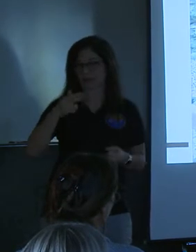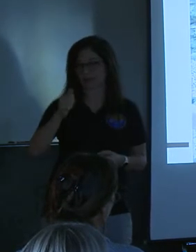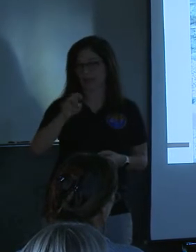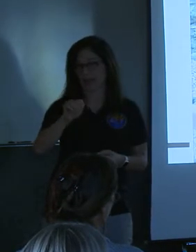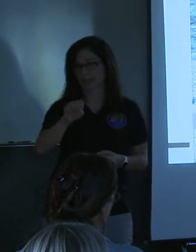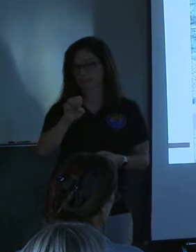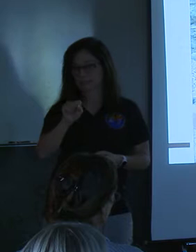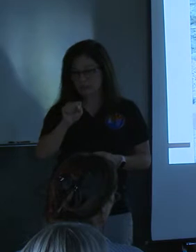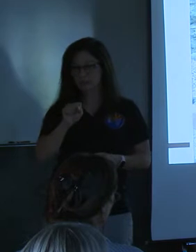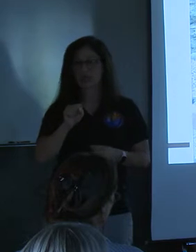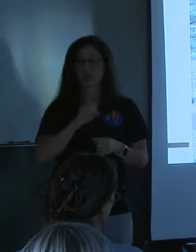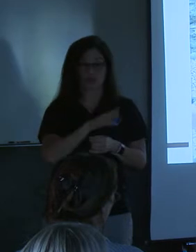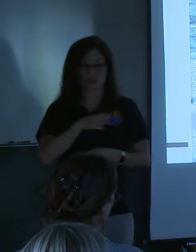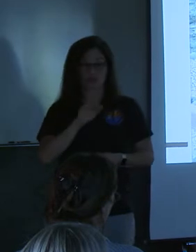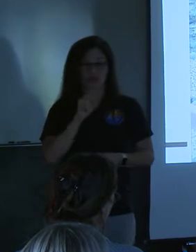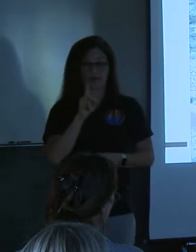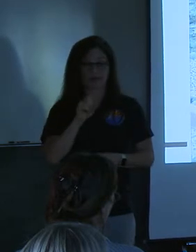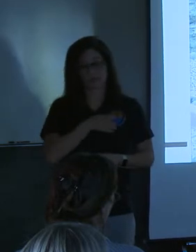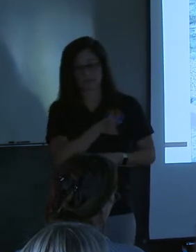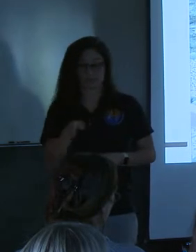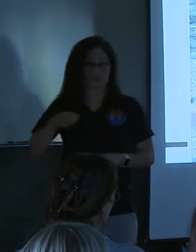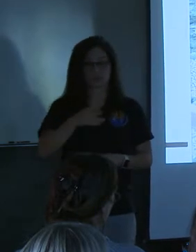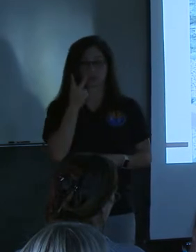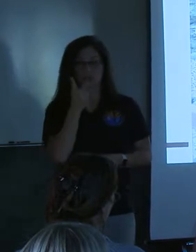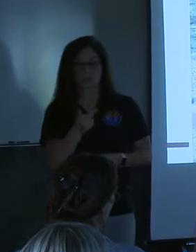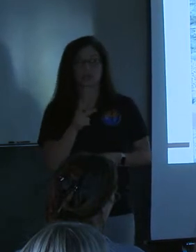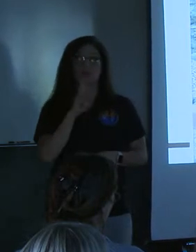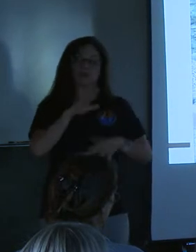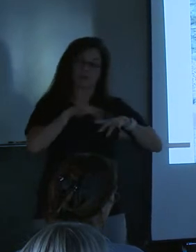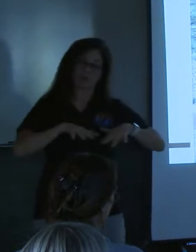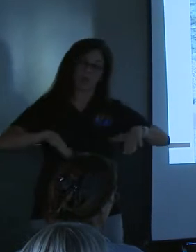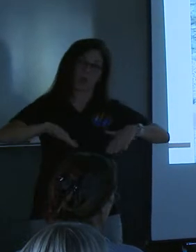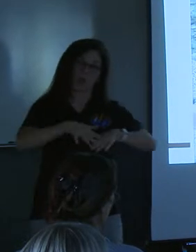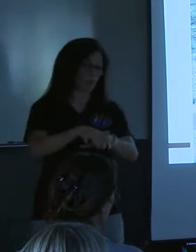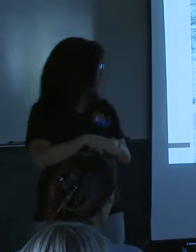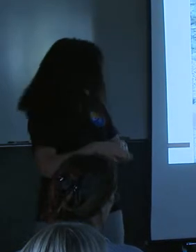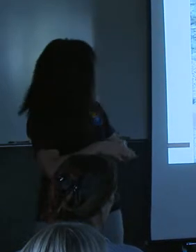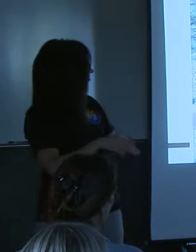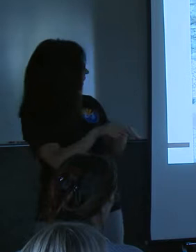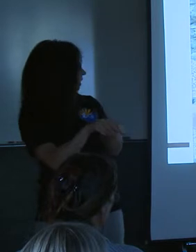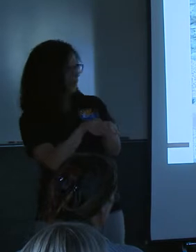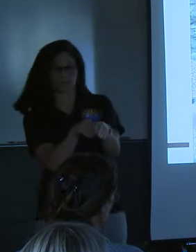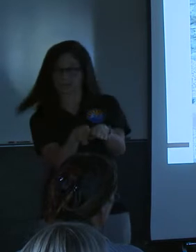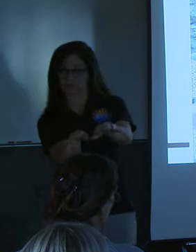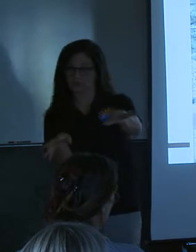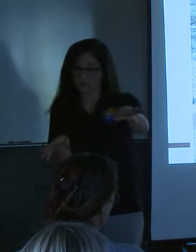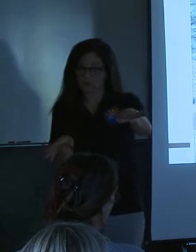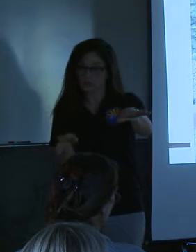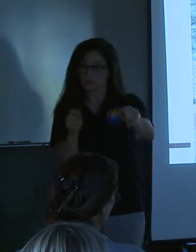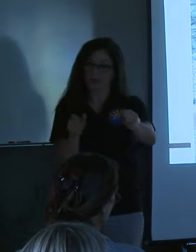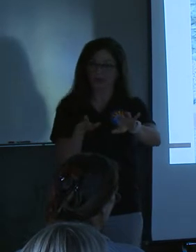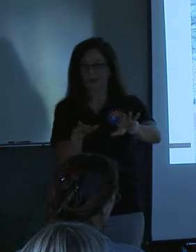You turn off a Brandeis and you kind of snake through. So you see the flows, uh, split here. And it's somewhat of a